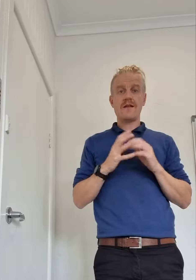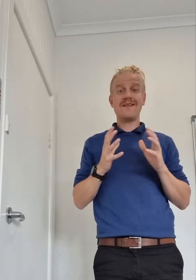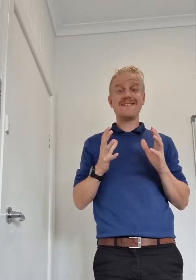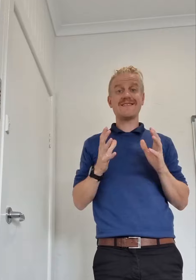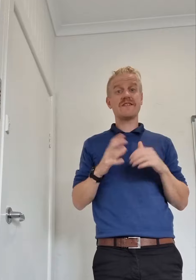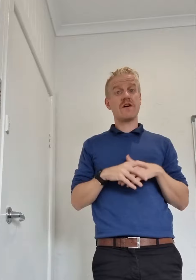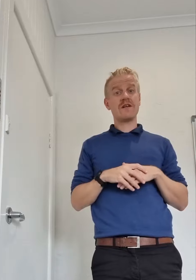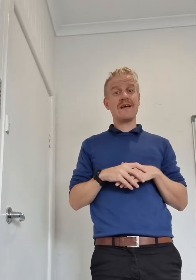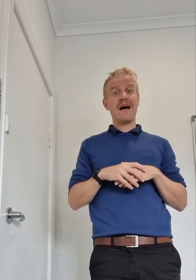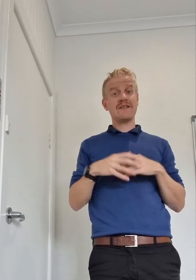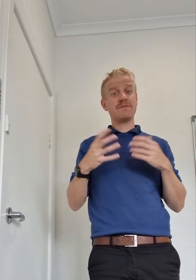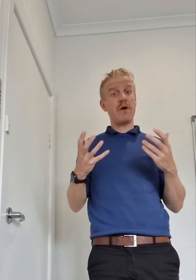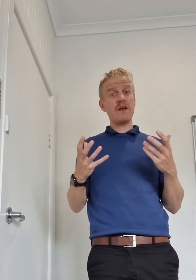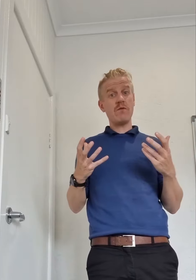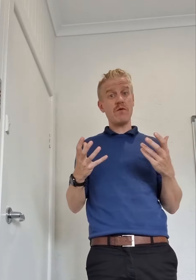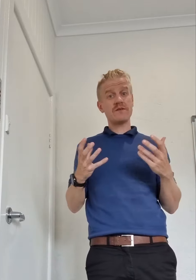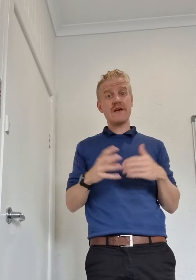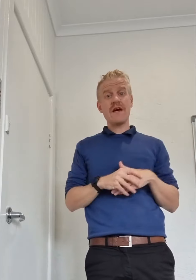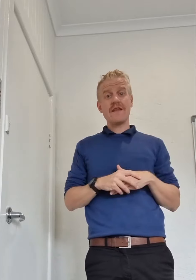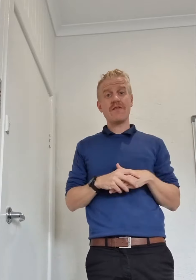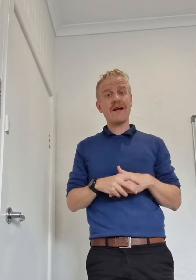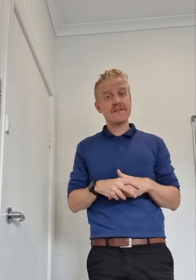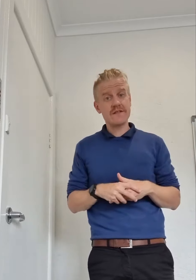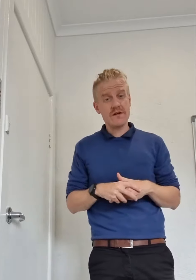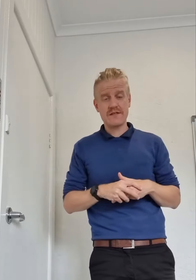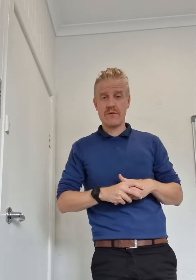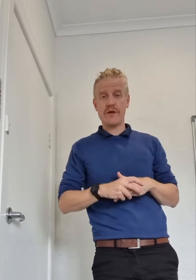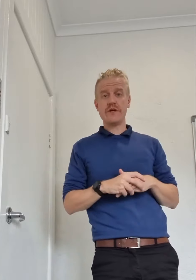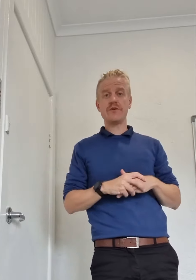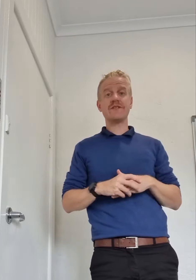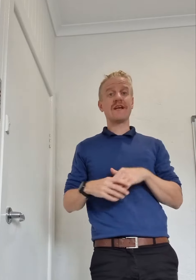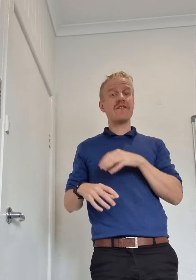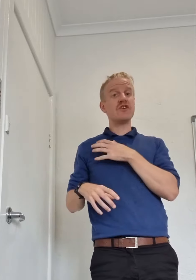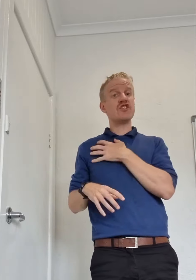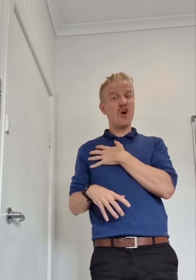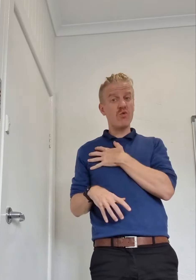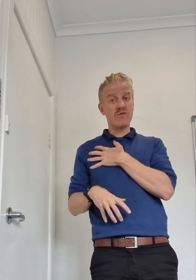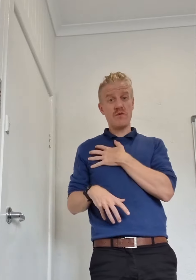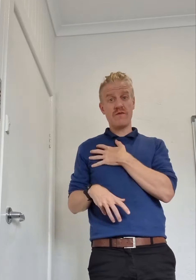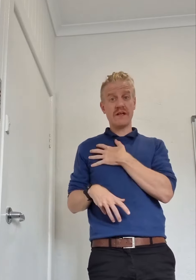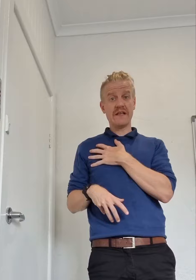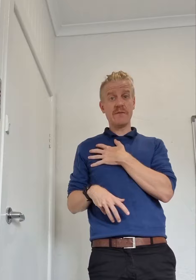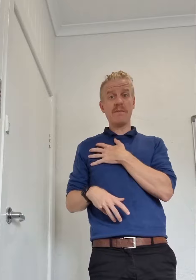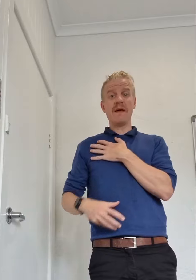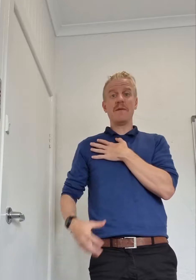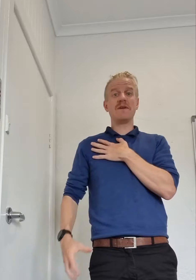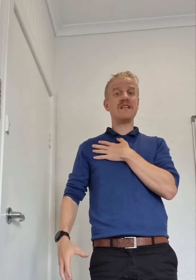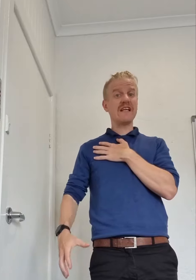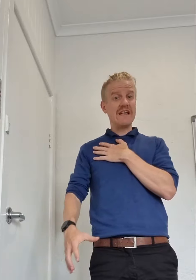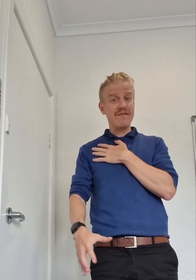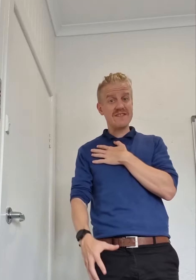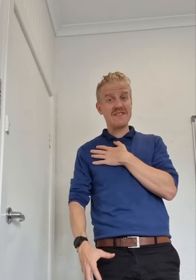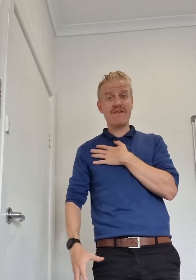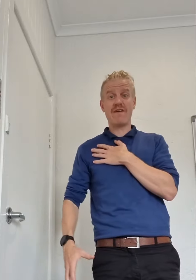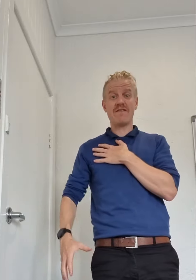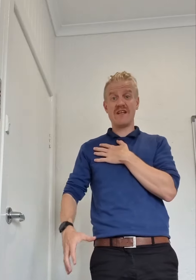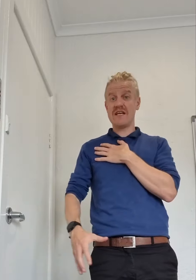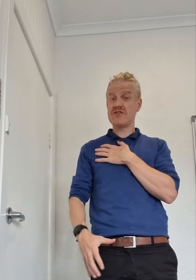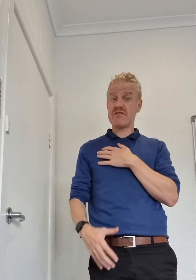This exercise are spidey walks. They're an exercise that we use to get the shoulder moving a little bit better, particularly if it's stiff after injury